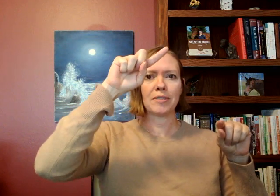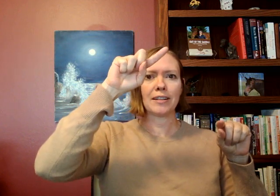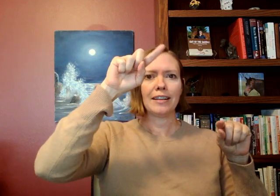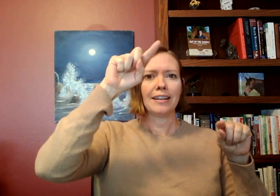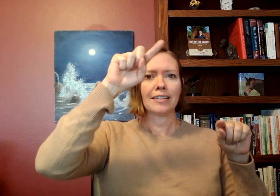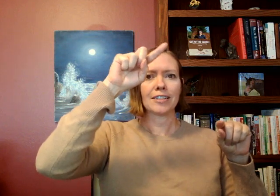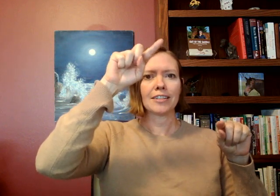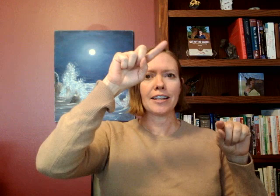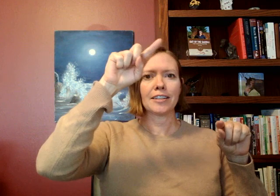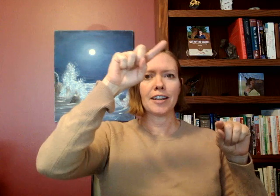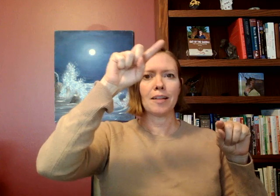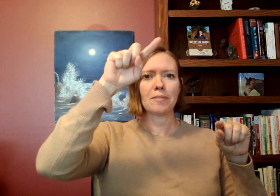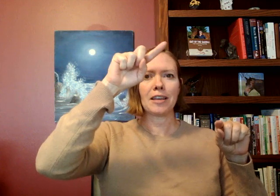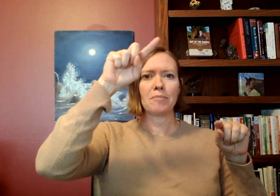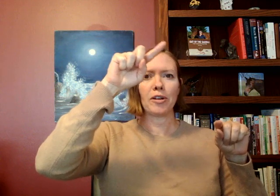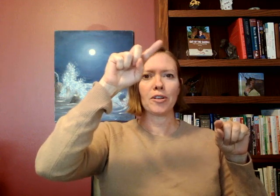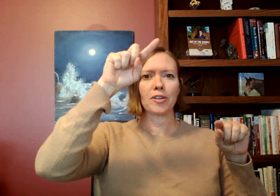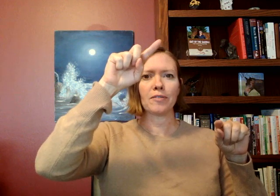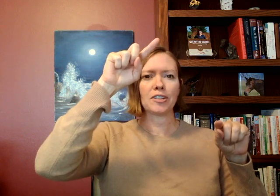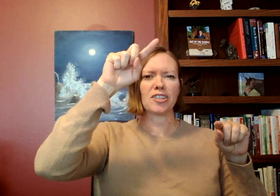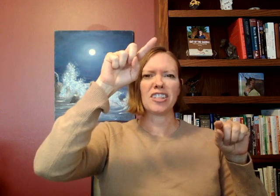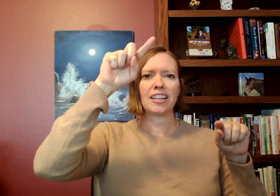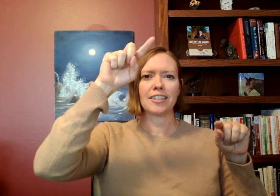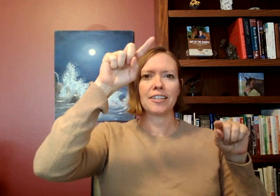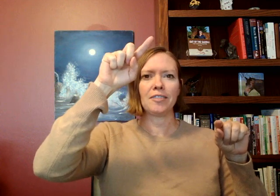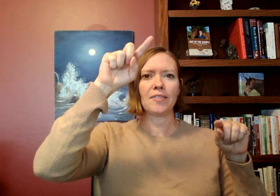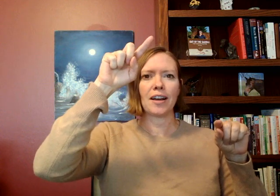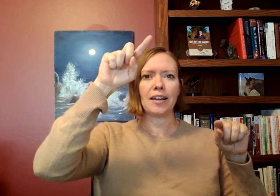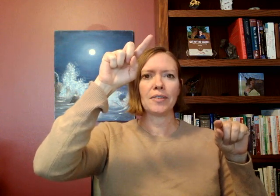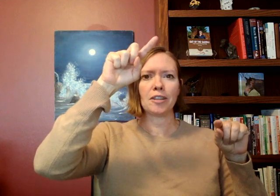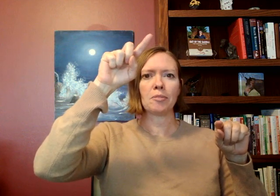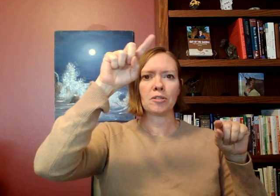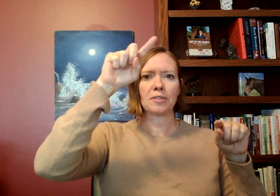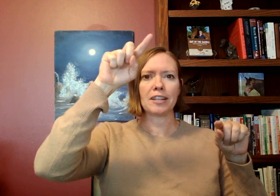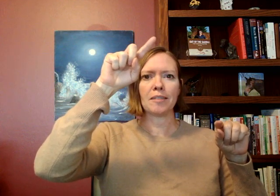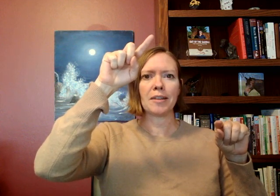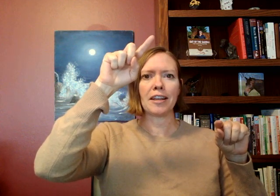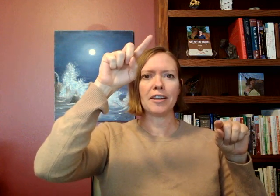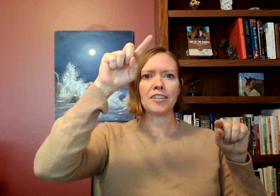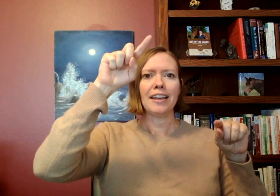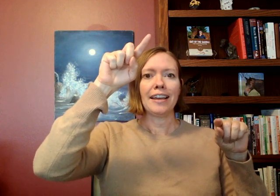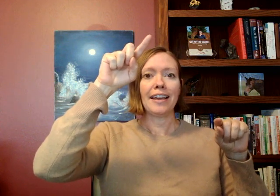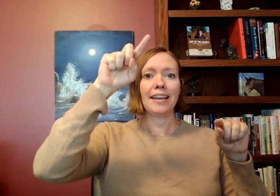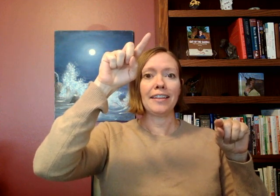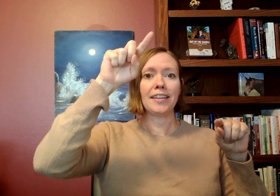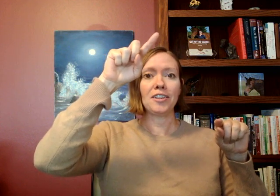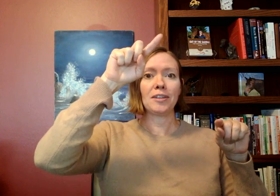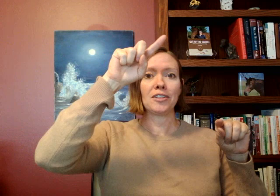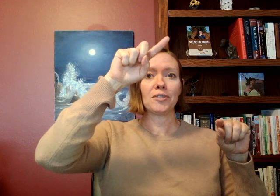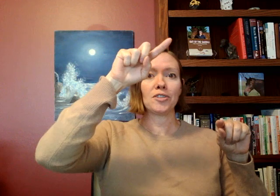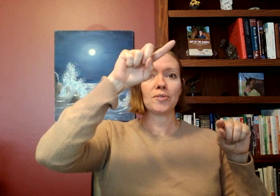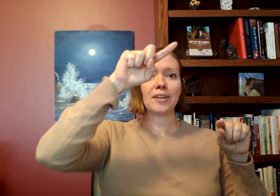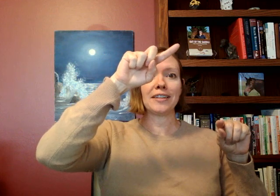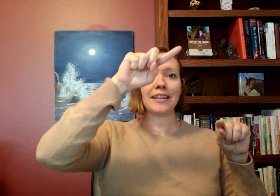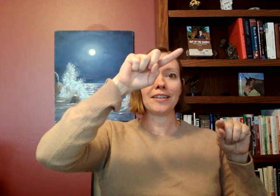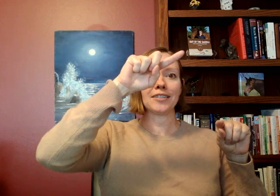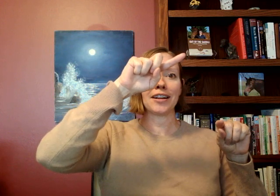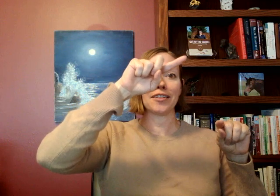let's think of the top of that bell curve let's just say it's 65 a typical retirement age and then you get to enjoy the downside of the